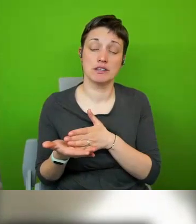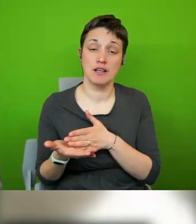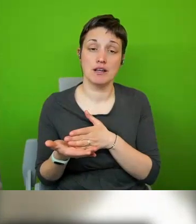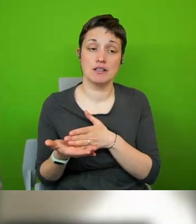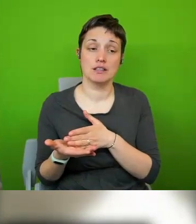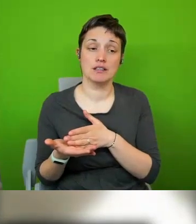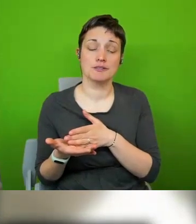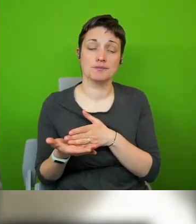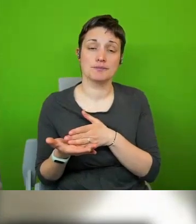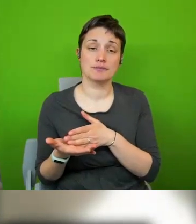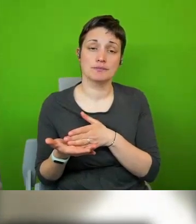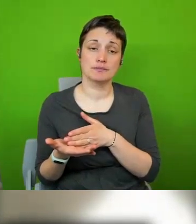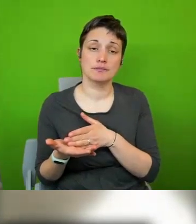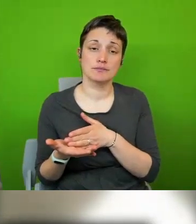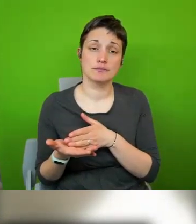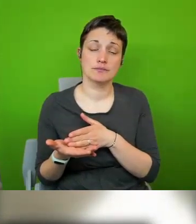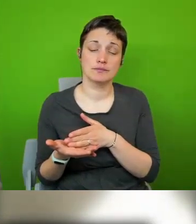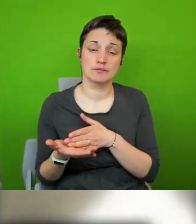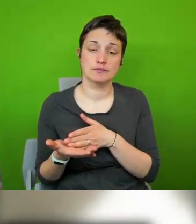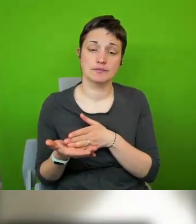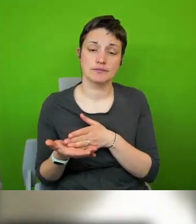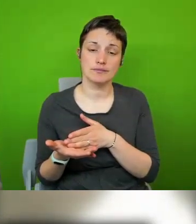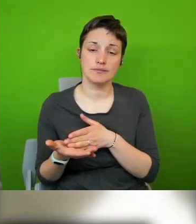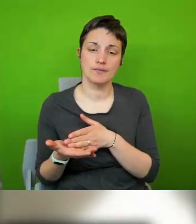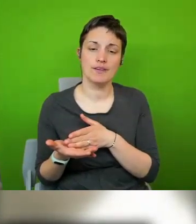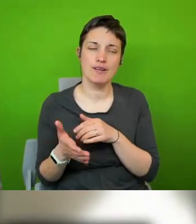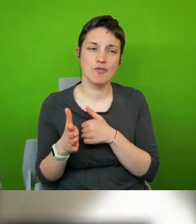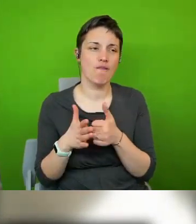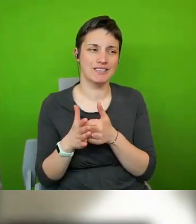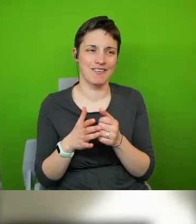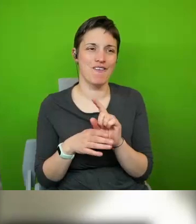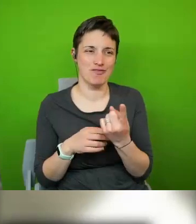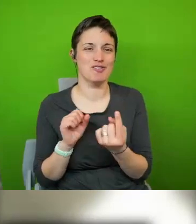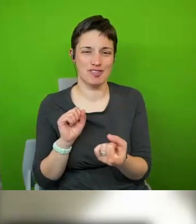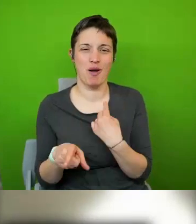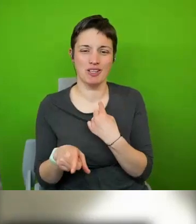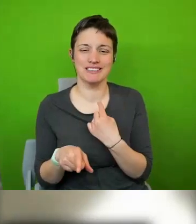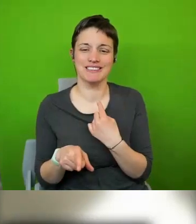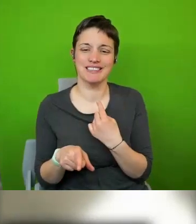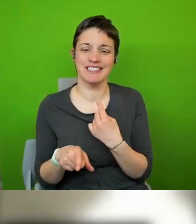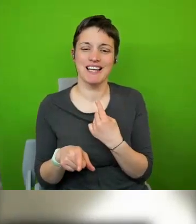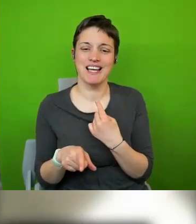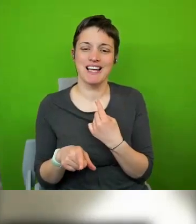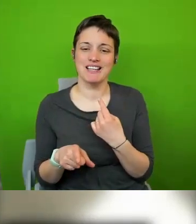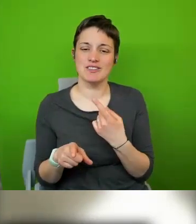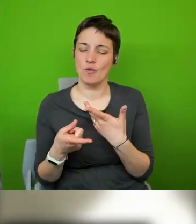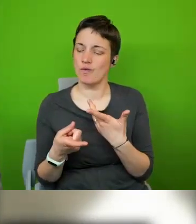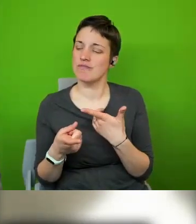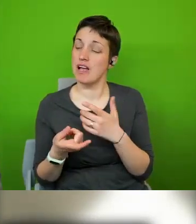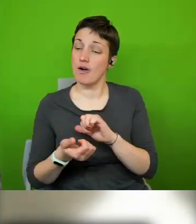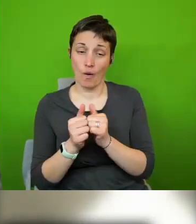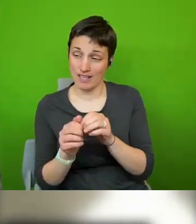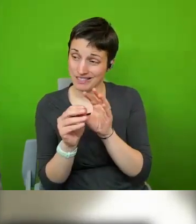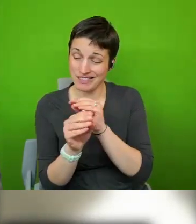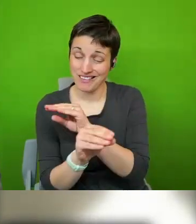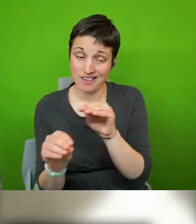um and which is also very often sort of a first response by my more lawyerly colleagues to say this is a fantastic idea but the